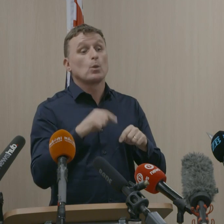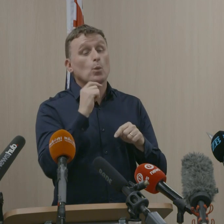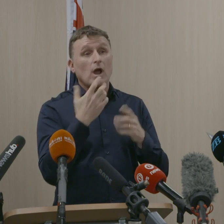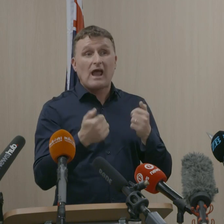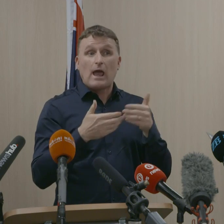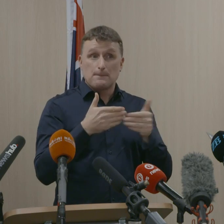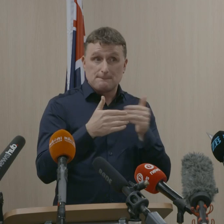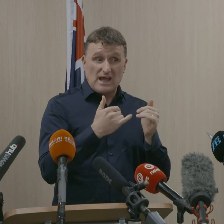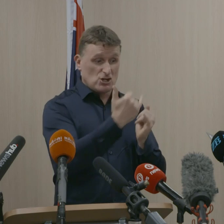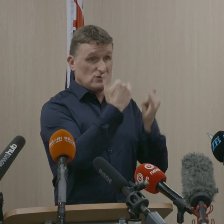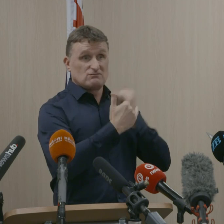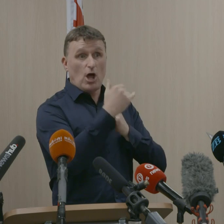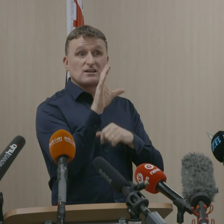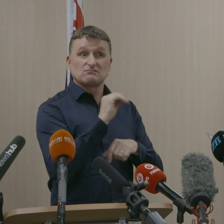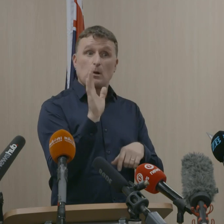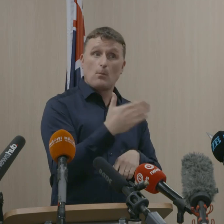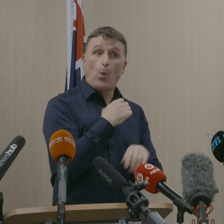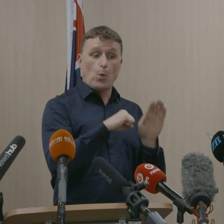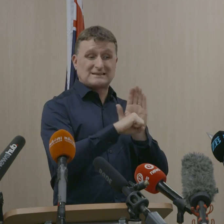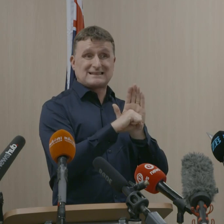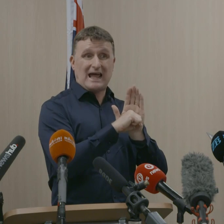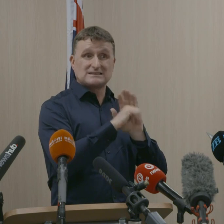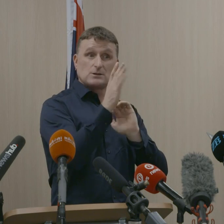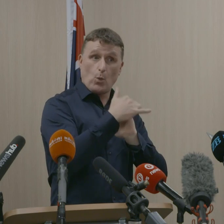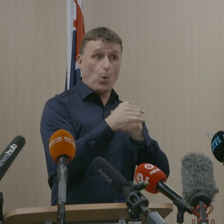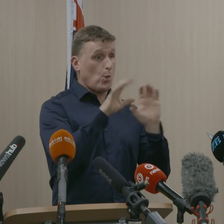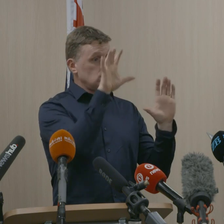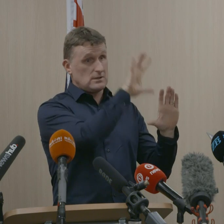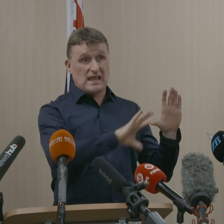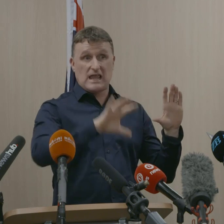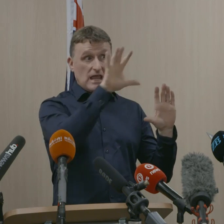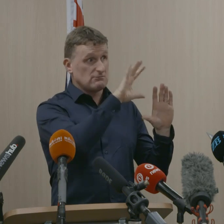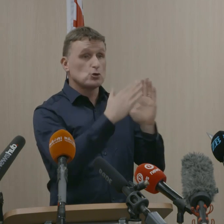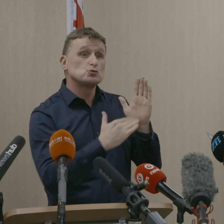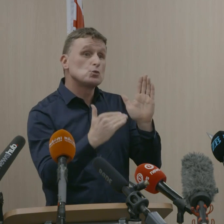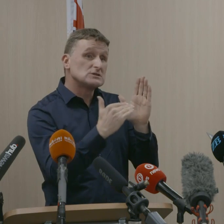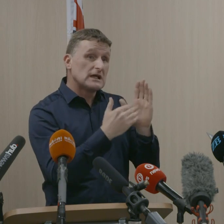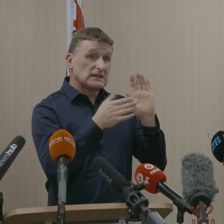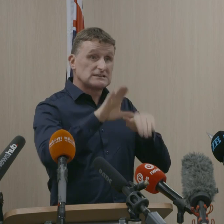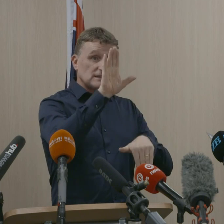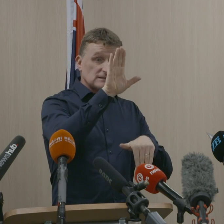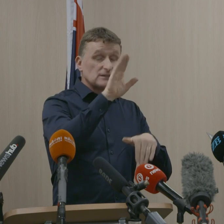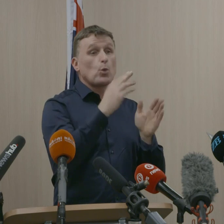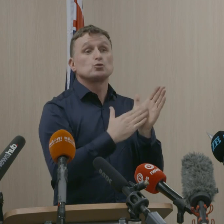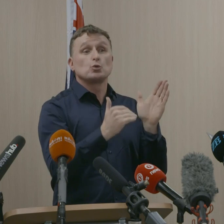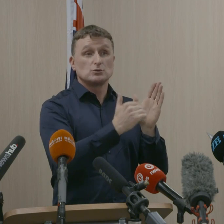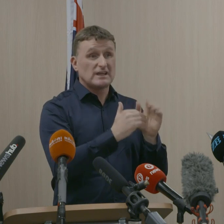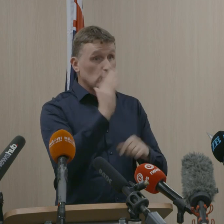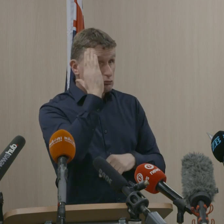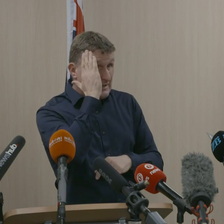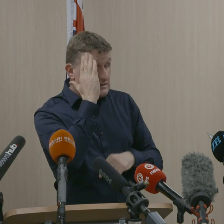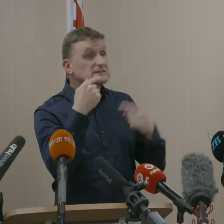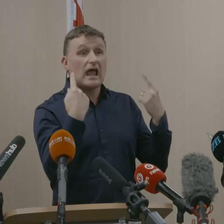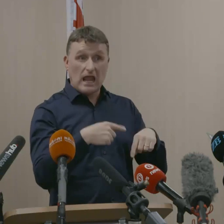all states and territories. Only New Zealand citizens and those ordinarily resident in New Zealand will be